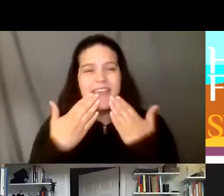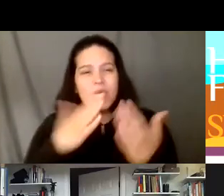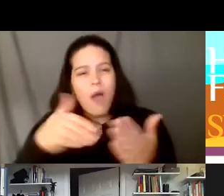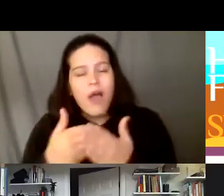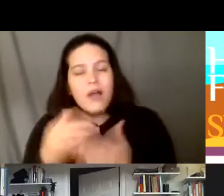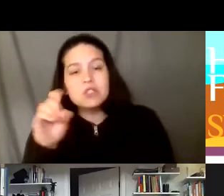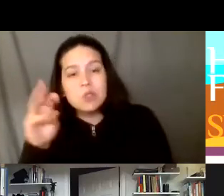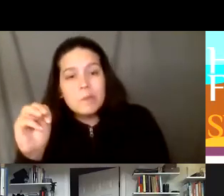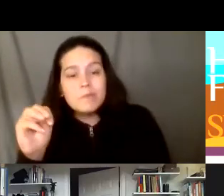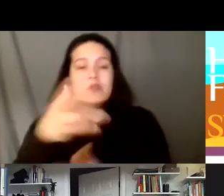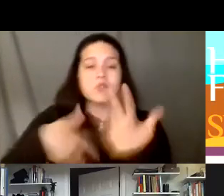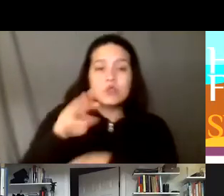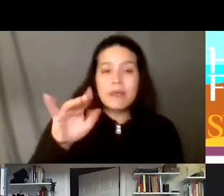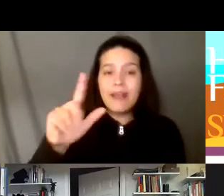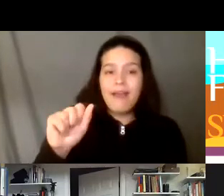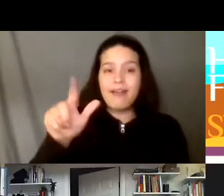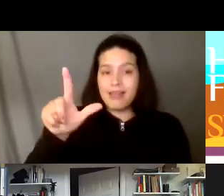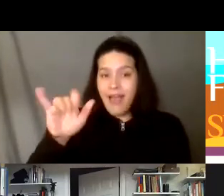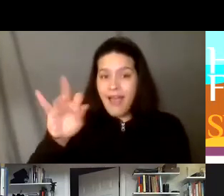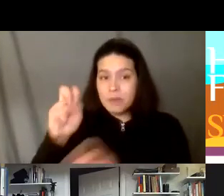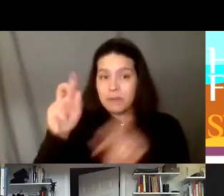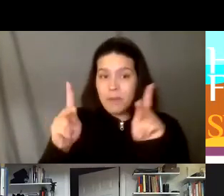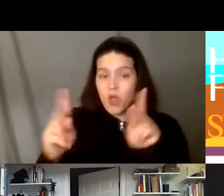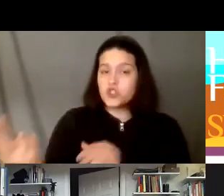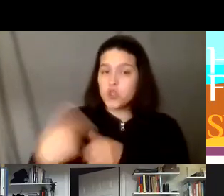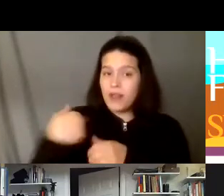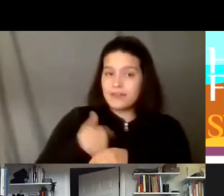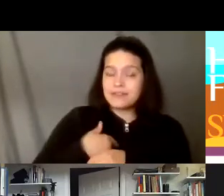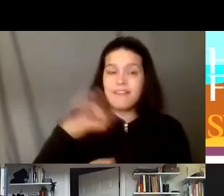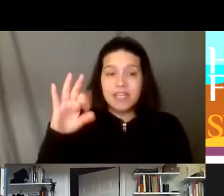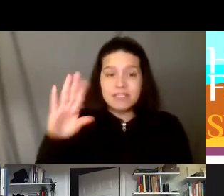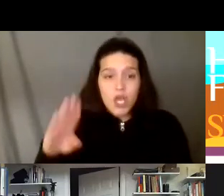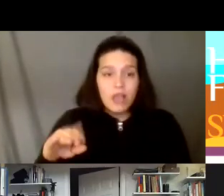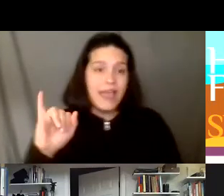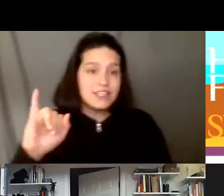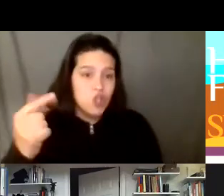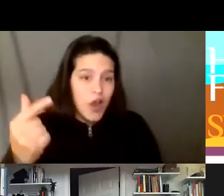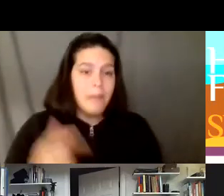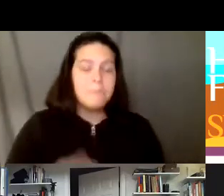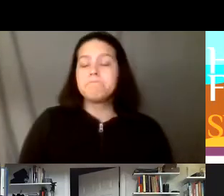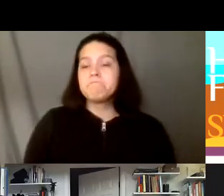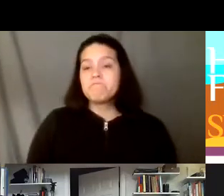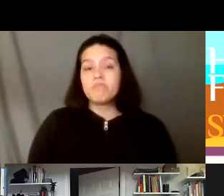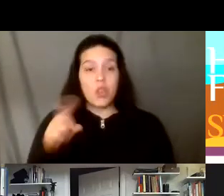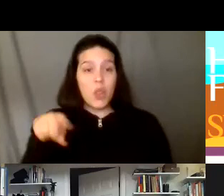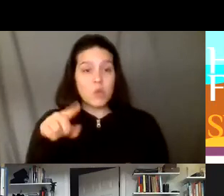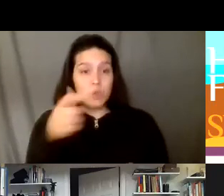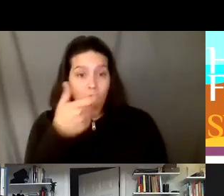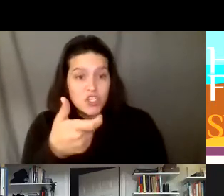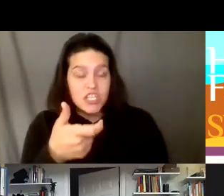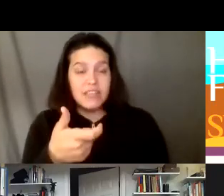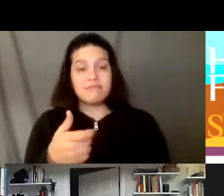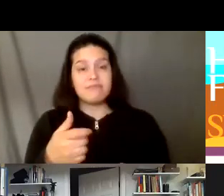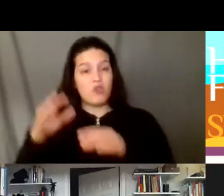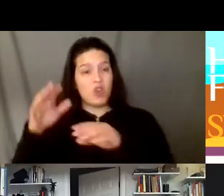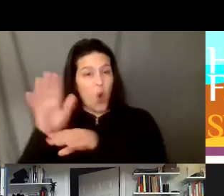media live people that have joined us today on facebook and instagram those watching the recording in the future in the next 24 to